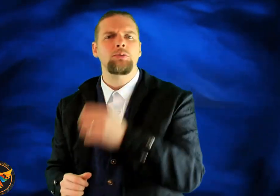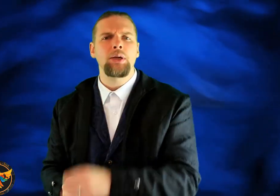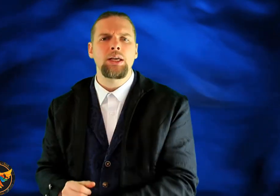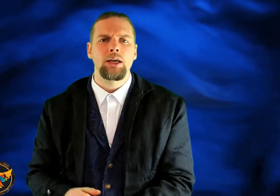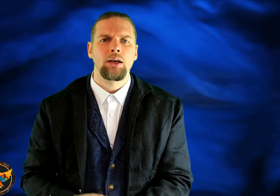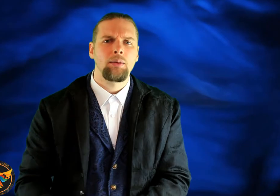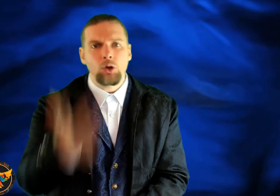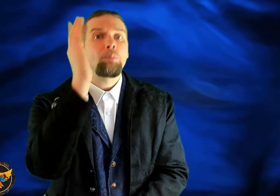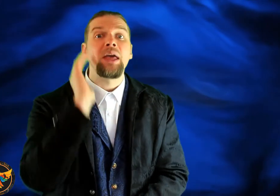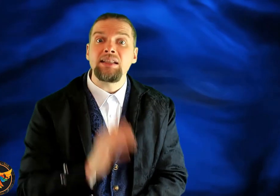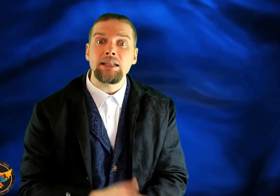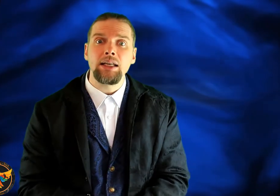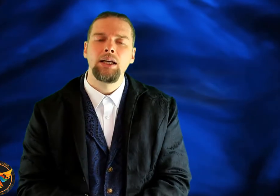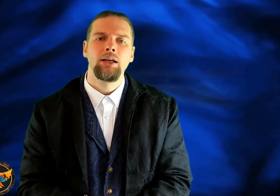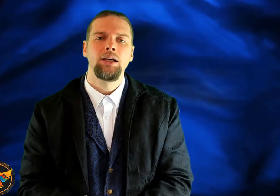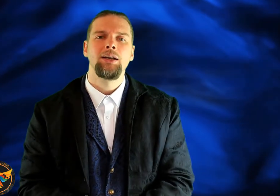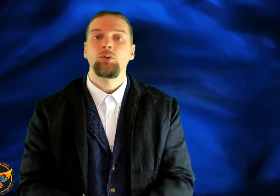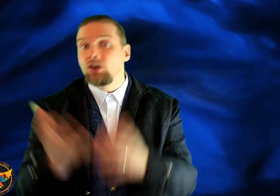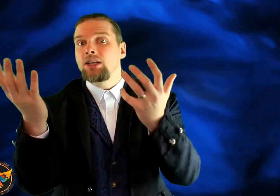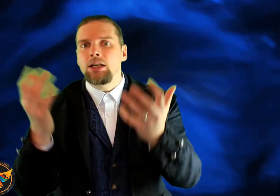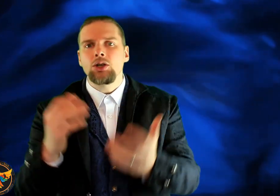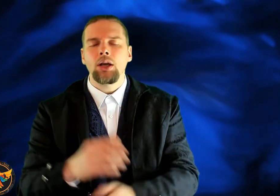speaking, I'm good at painting, I'm good at teaching.